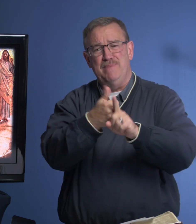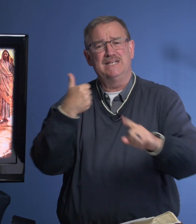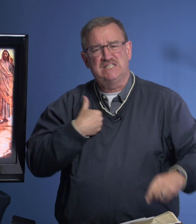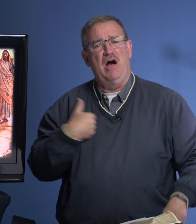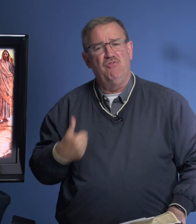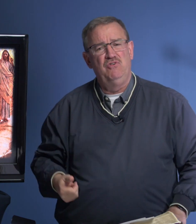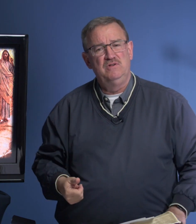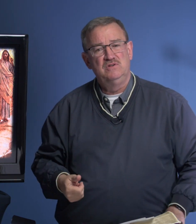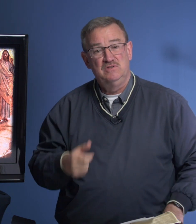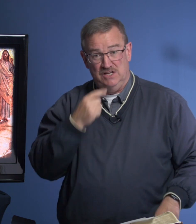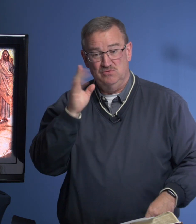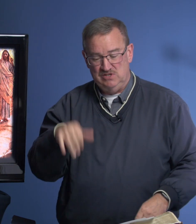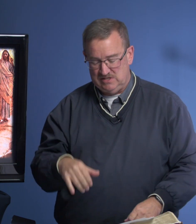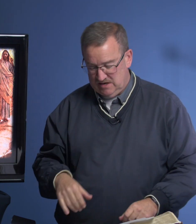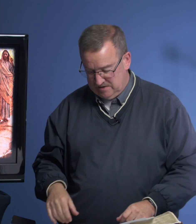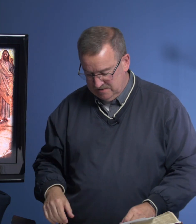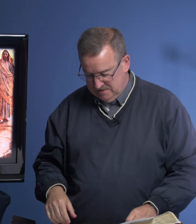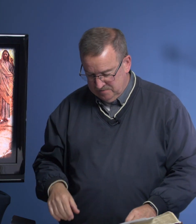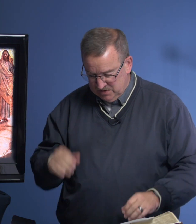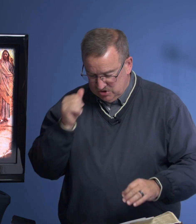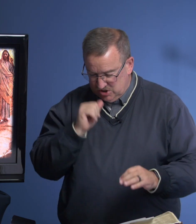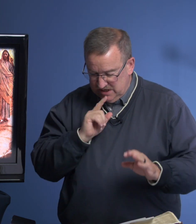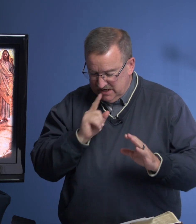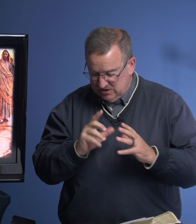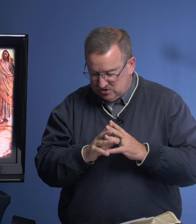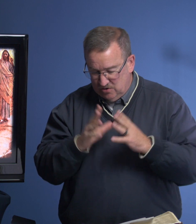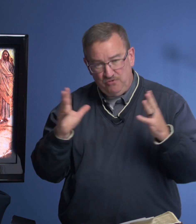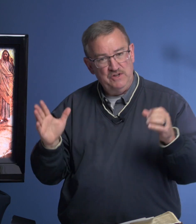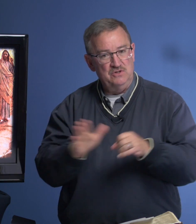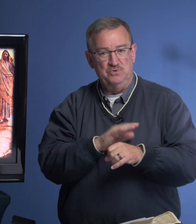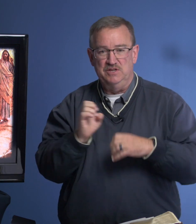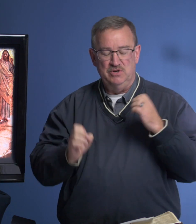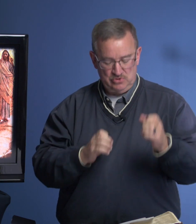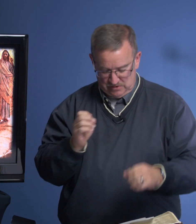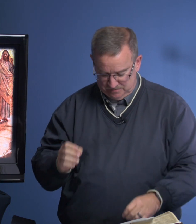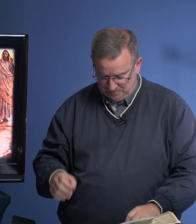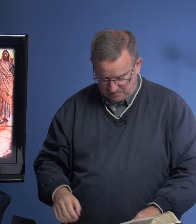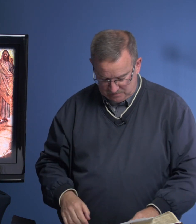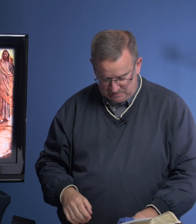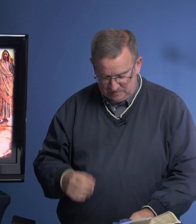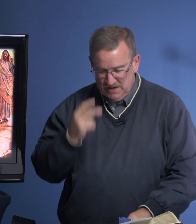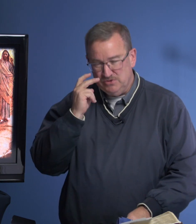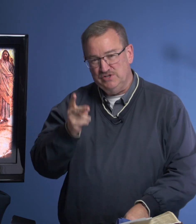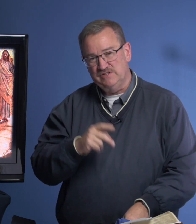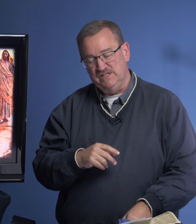myself. That's what she's saying. She is so filled with emotion. I want you to see.